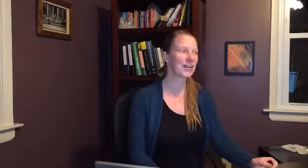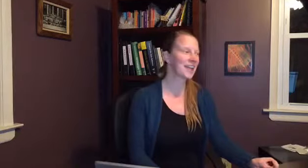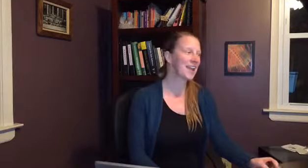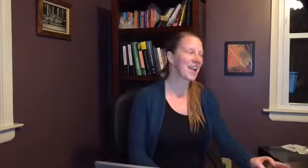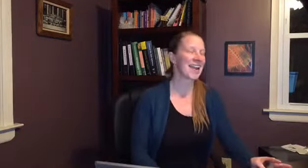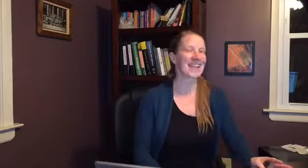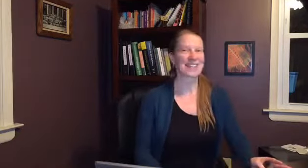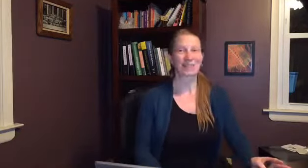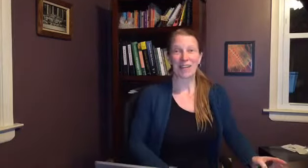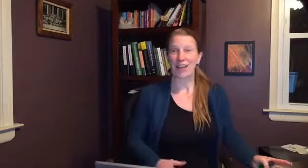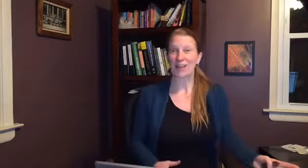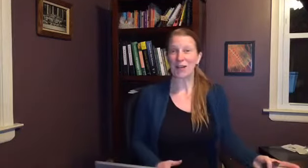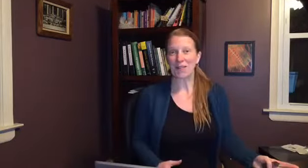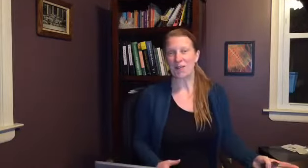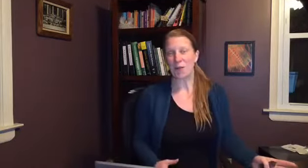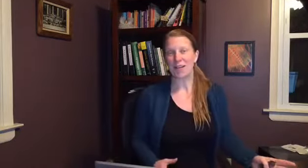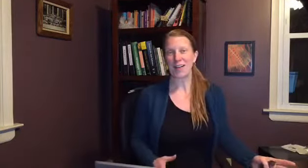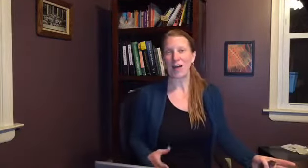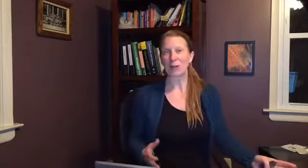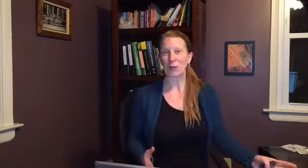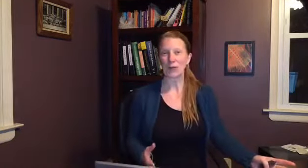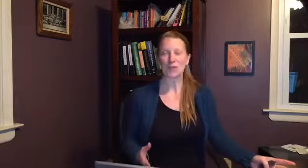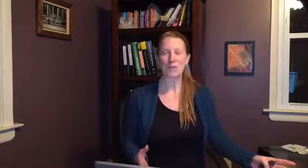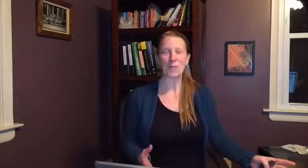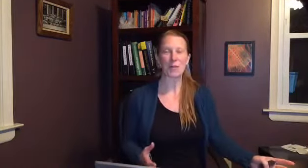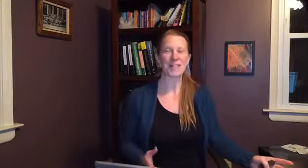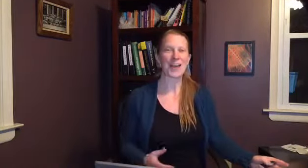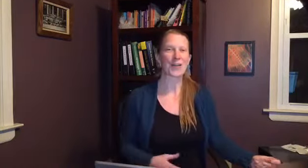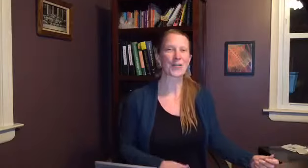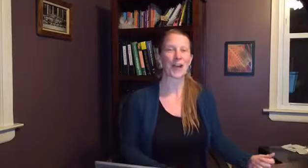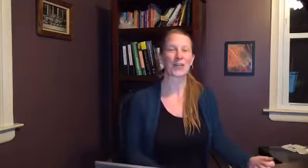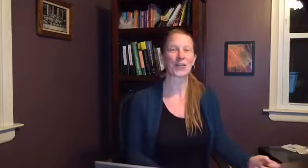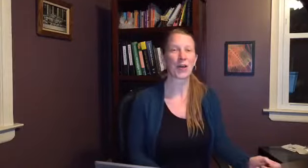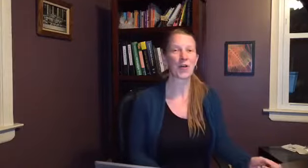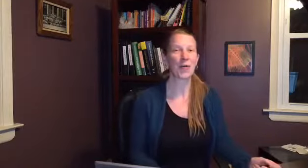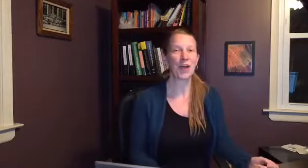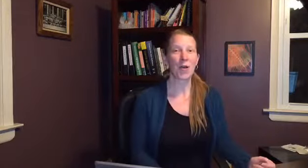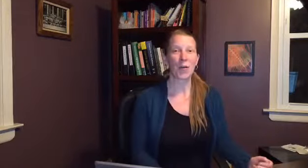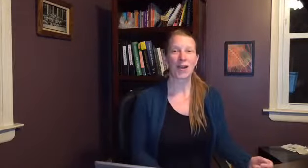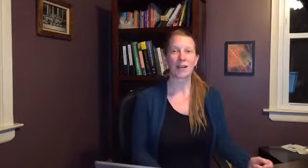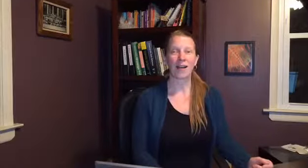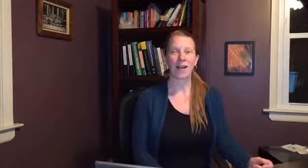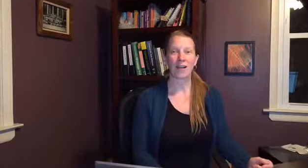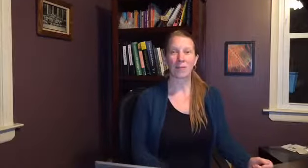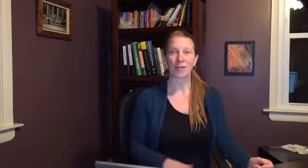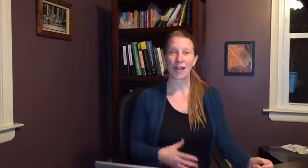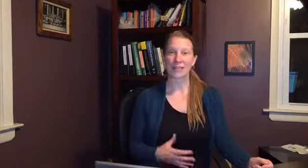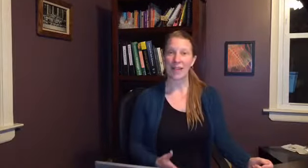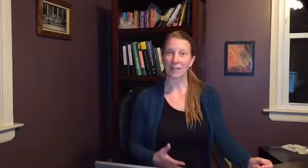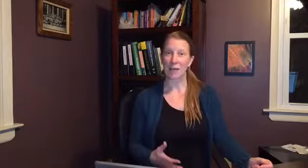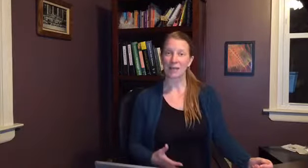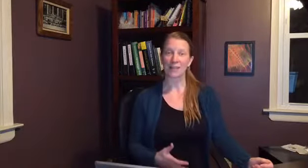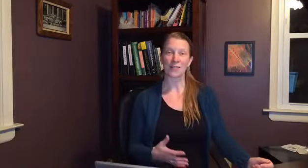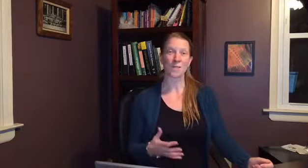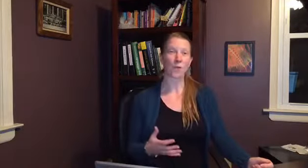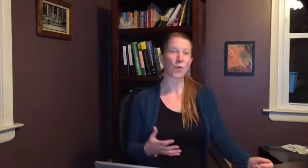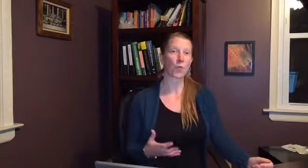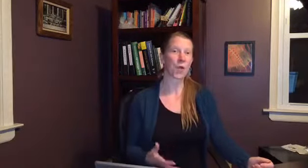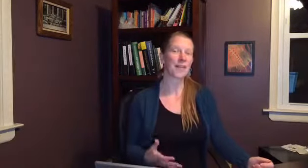and hello everyone Lori from women's health on the go where I provide telemedicine for women